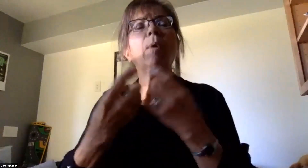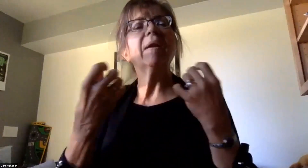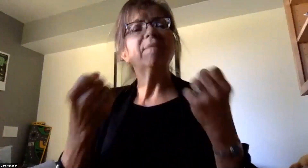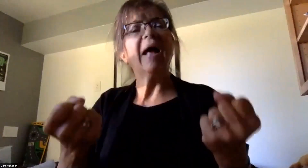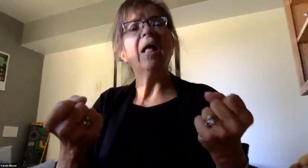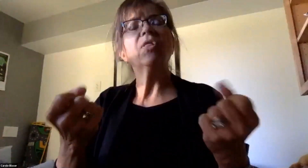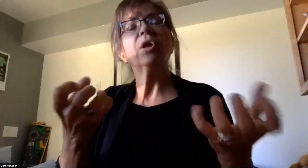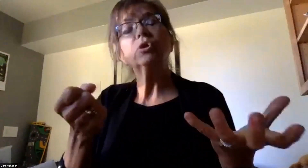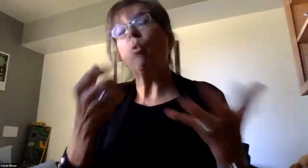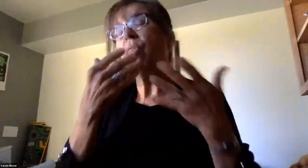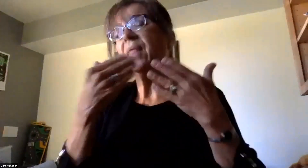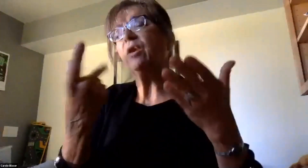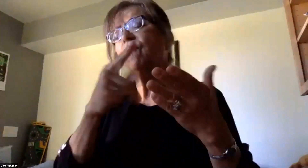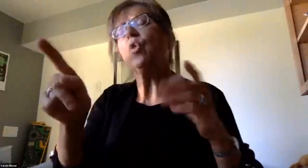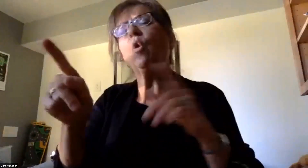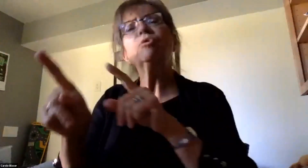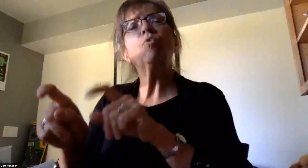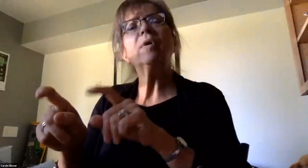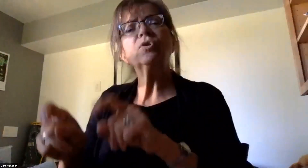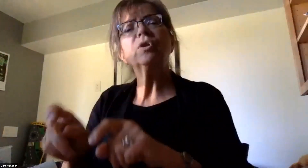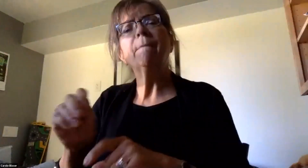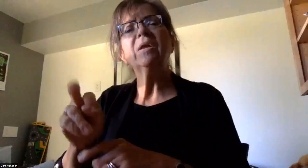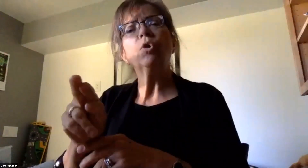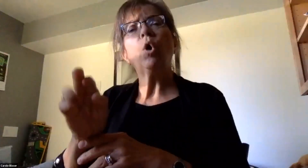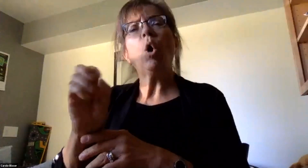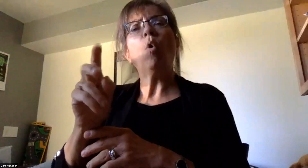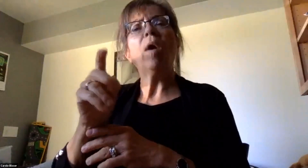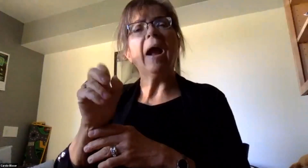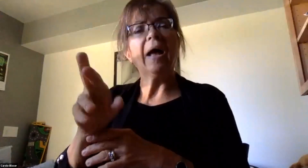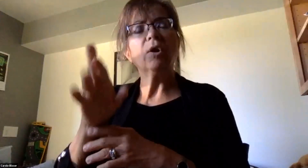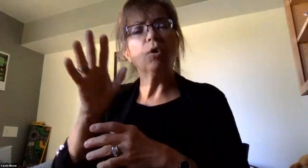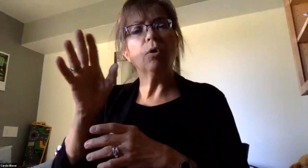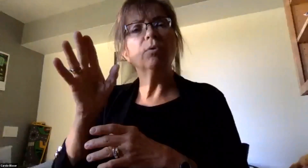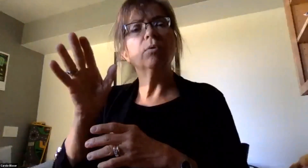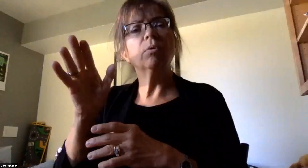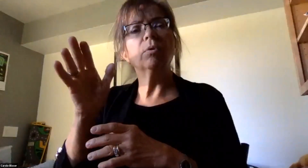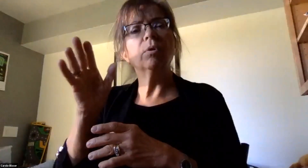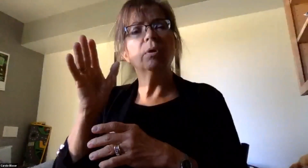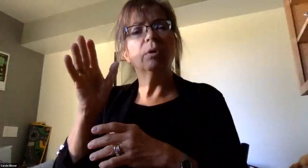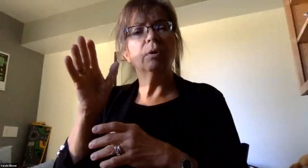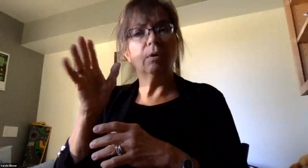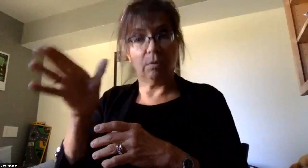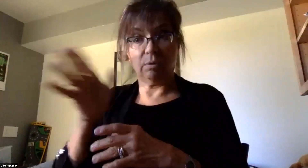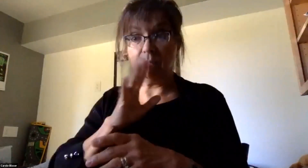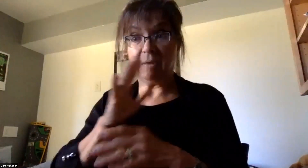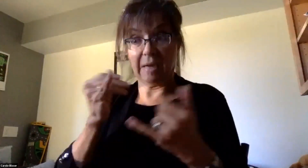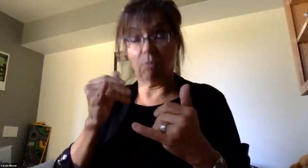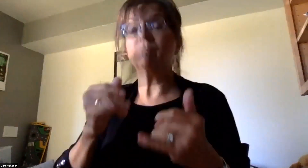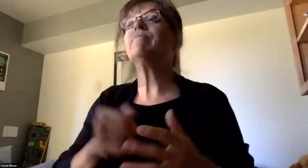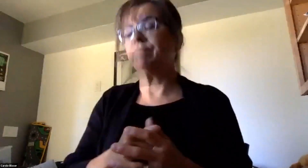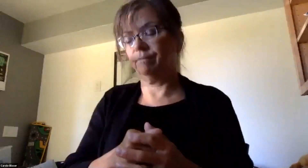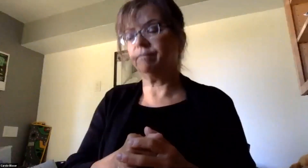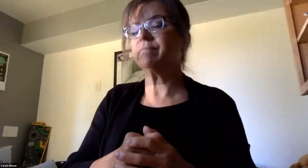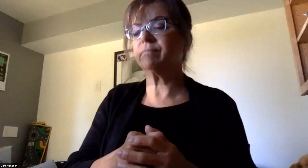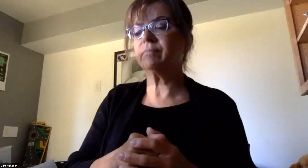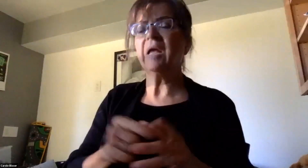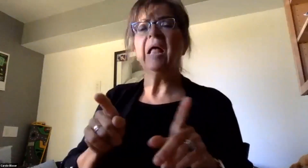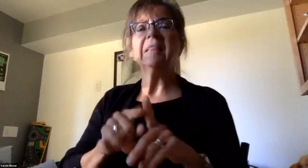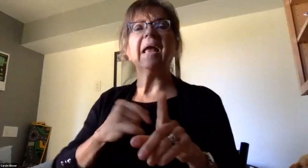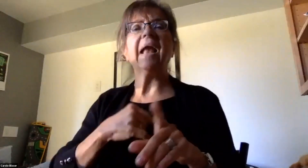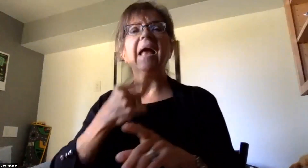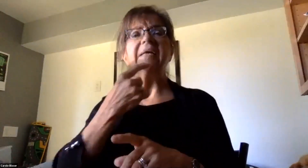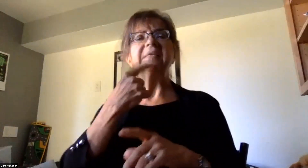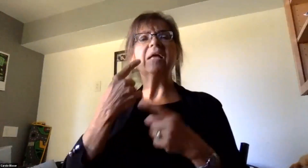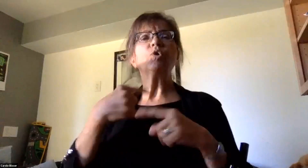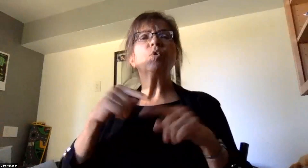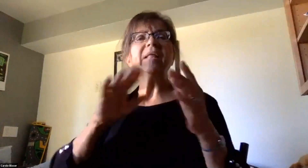thank you for those questions. Mr. O'Connor, we'll review some of those now for you. Thank you, Mr. Millgate. As I mentioned during the